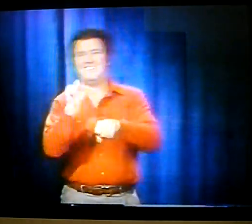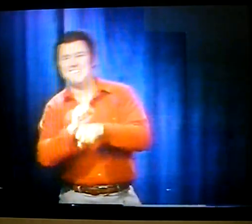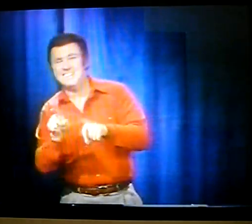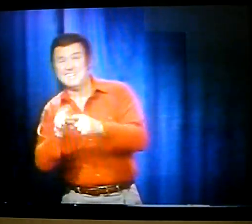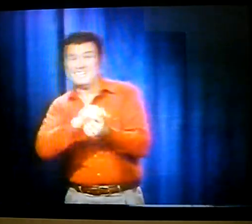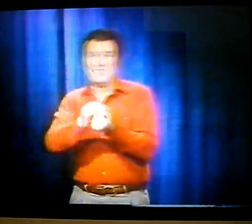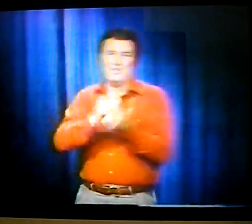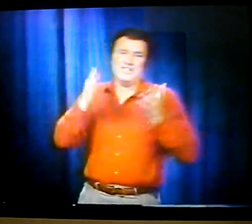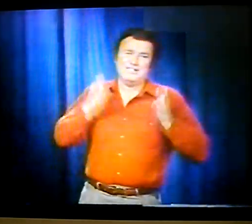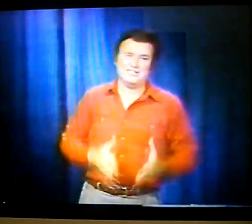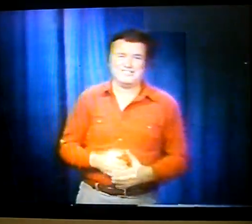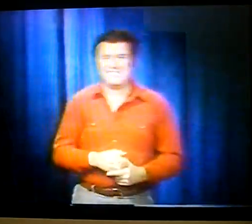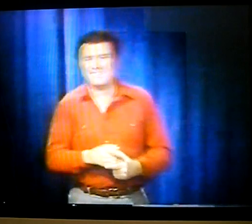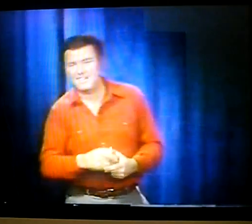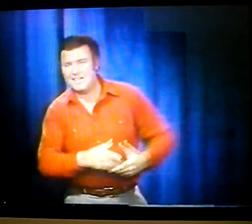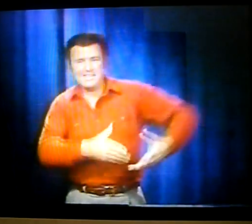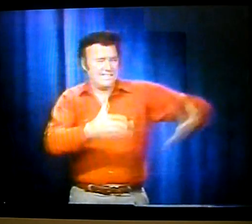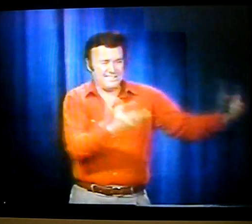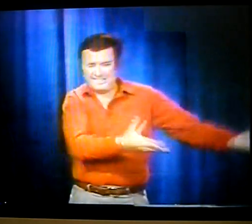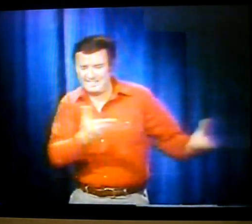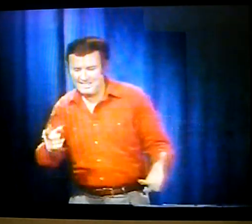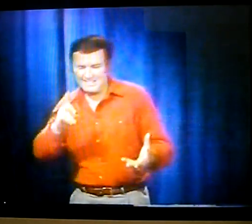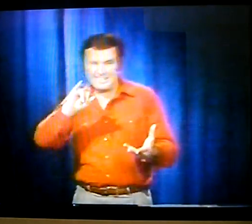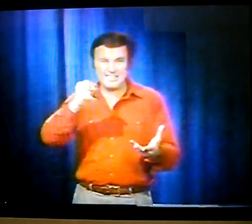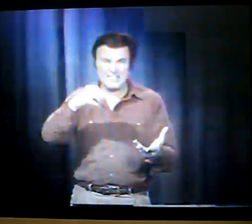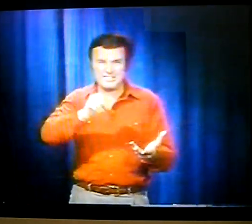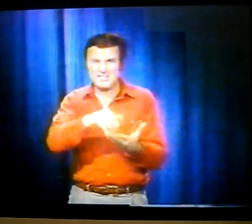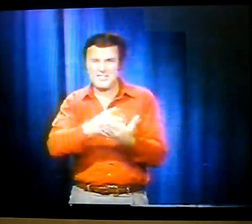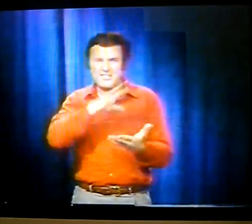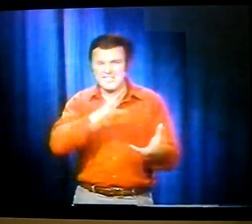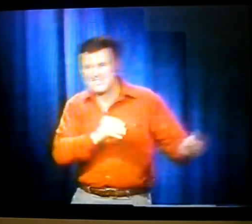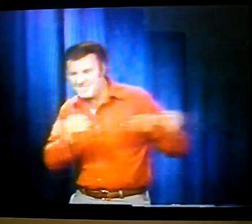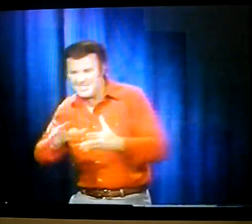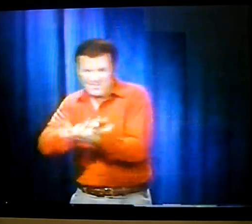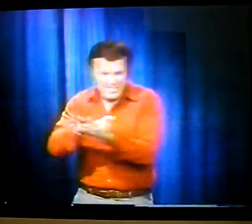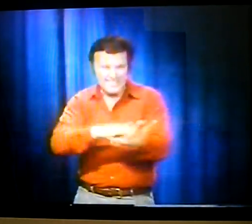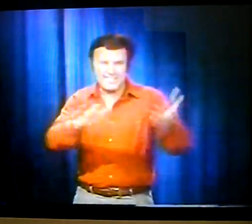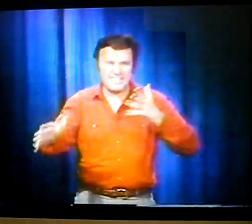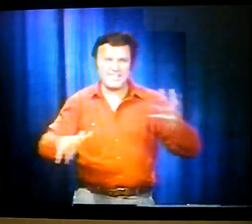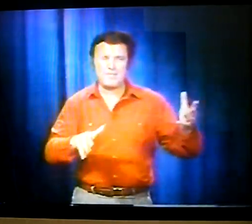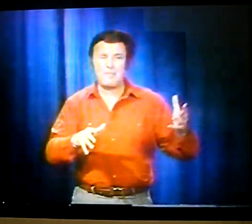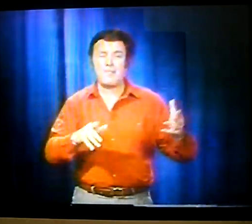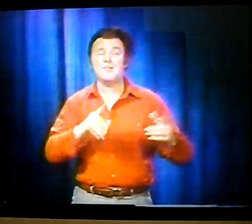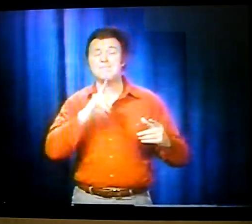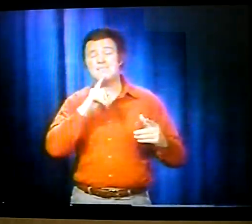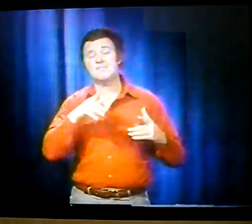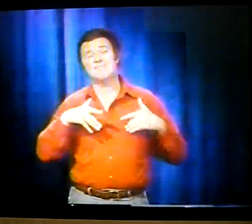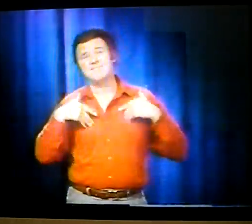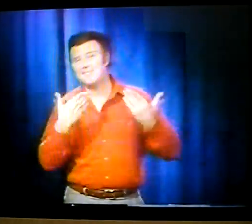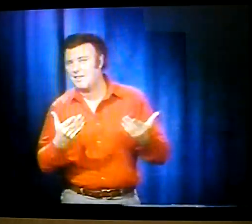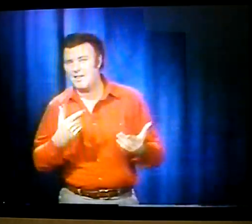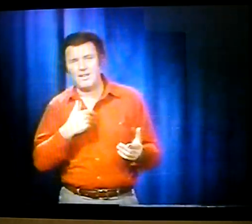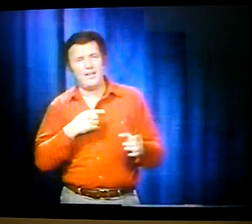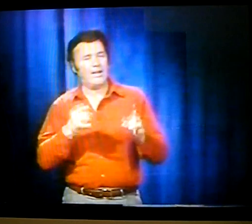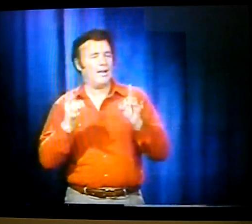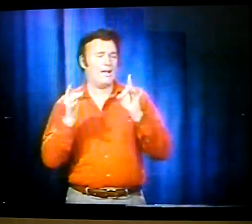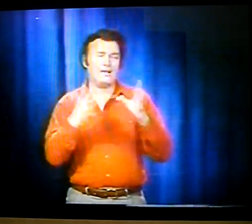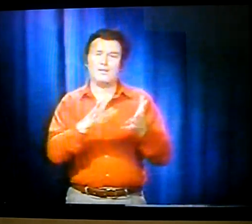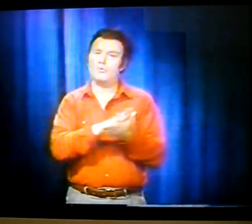excited to begin as the dishwasher position. I grabbed the dishes. was getting them in and out, cleaning them.